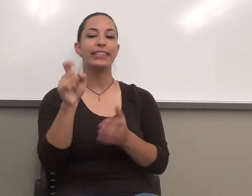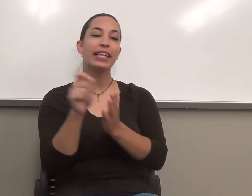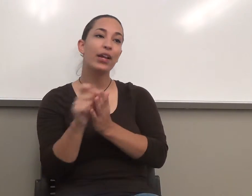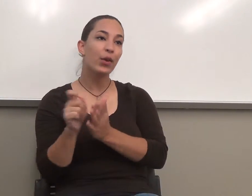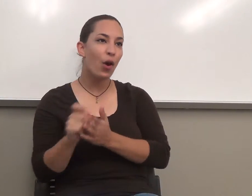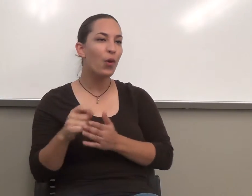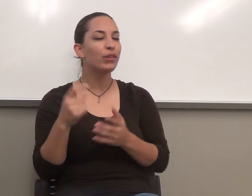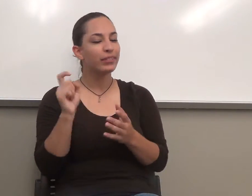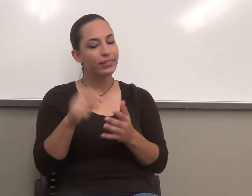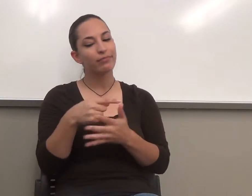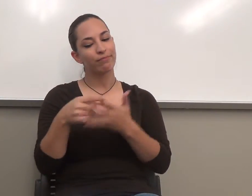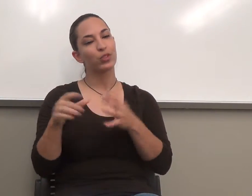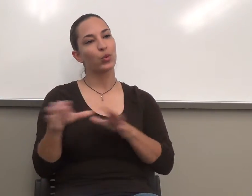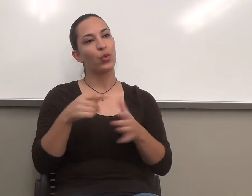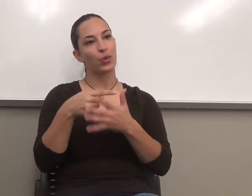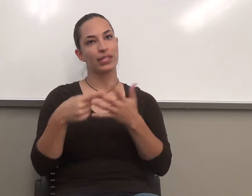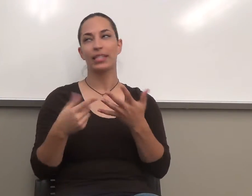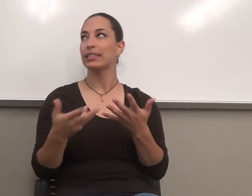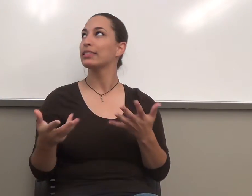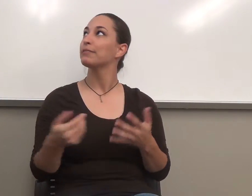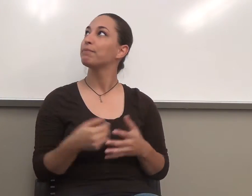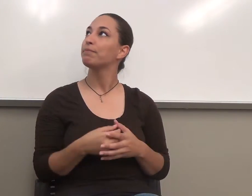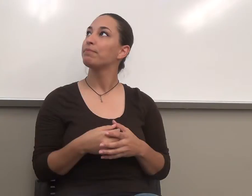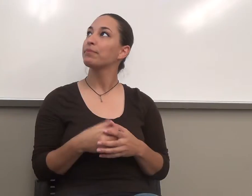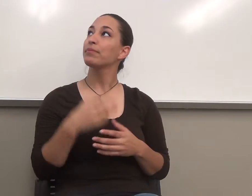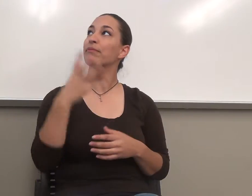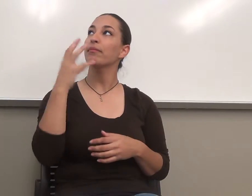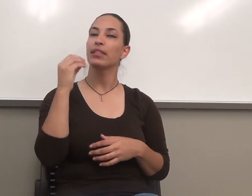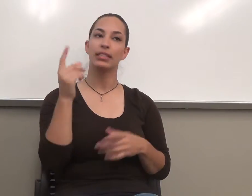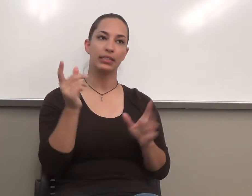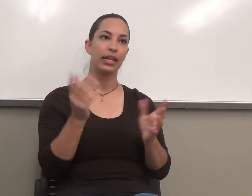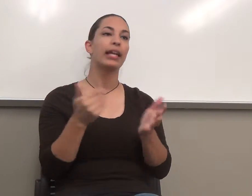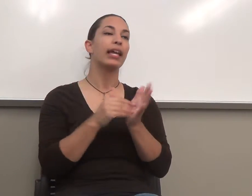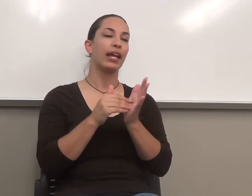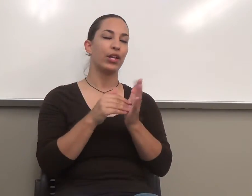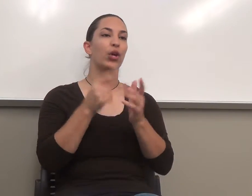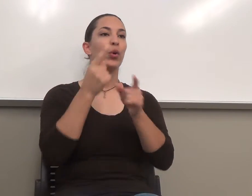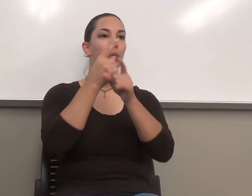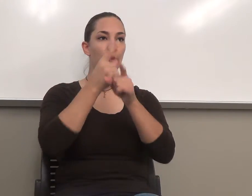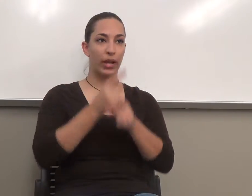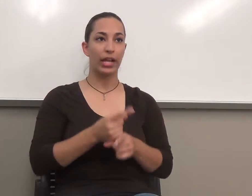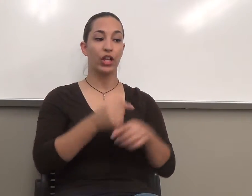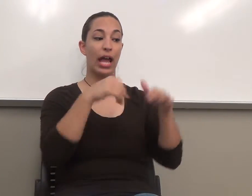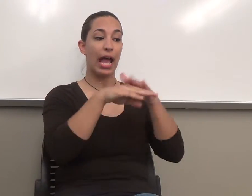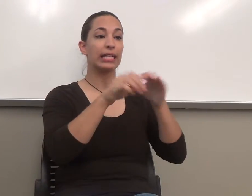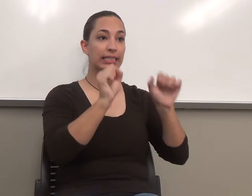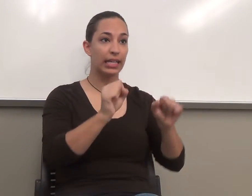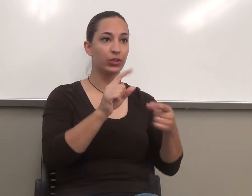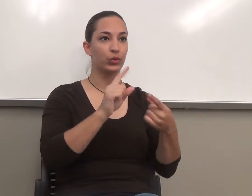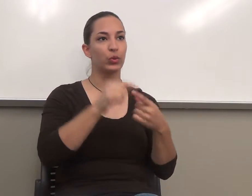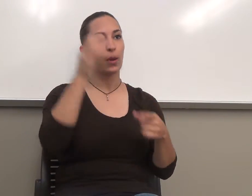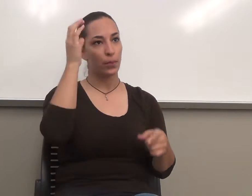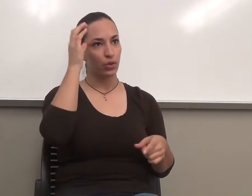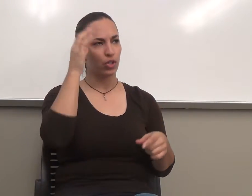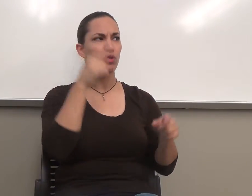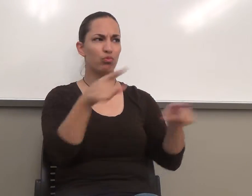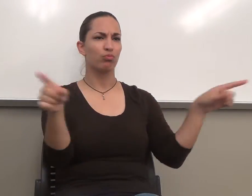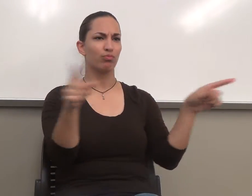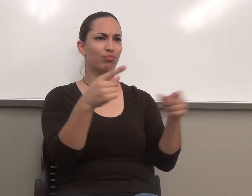And you do need, like I say, regular access to a computer, which you all have because you all are